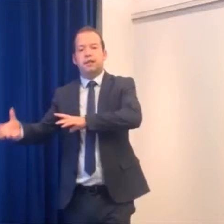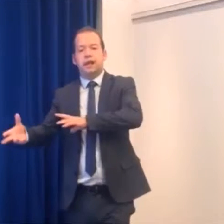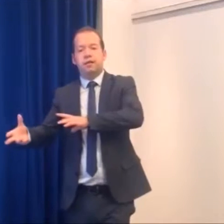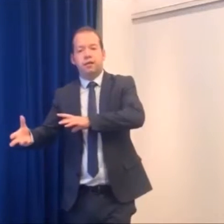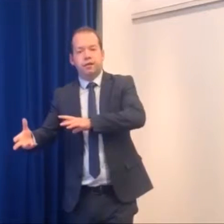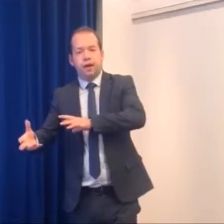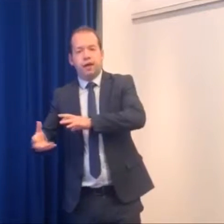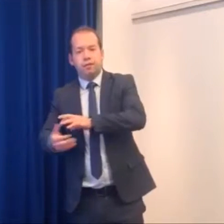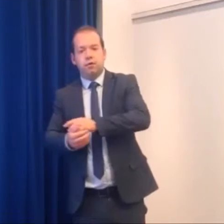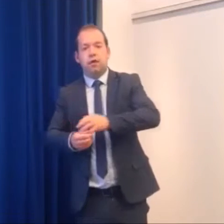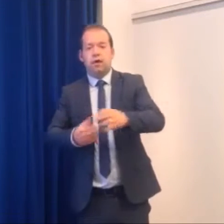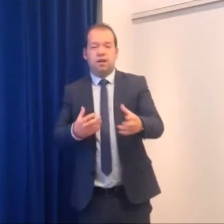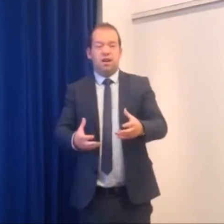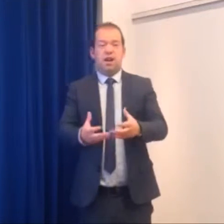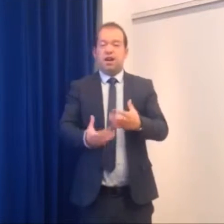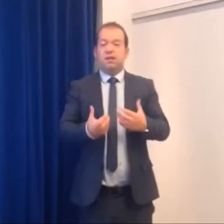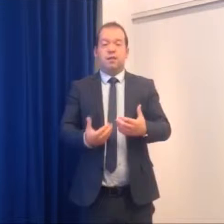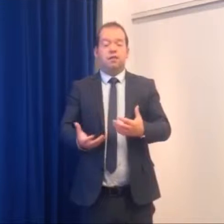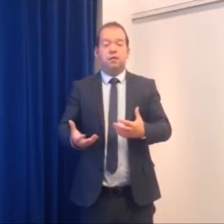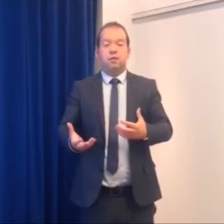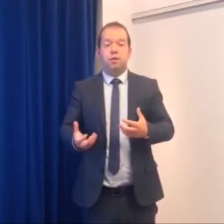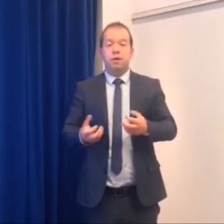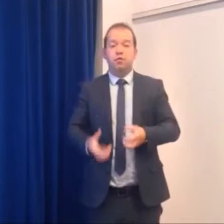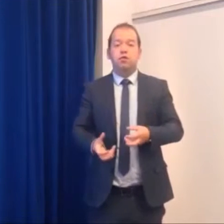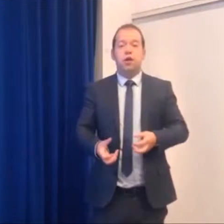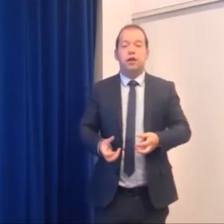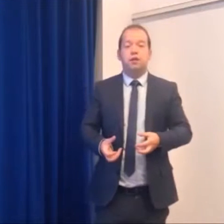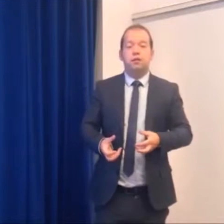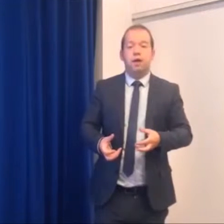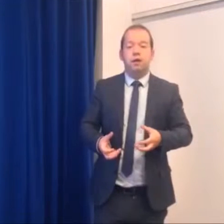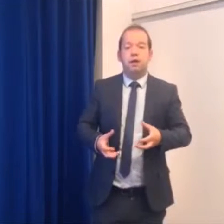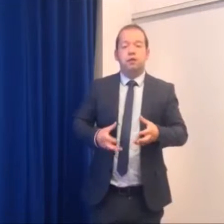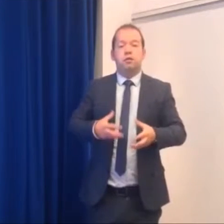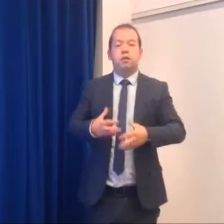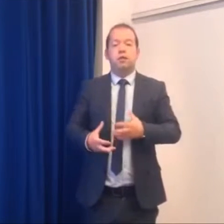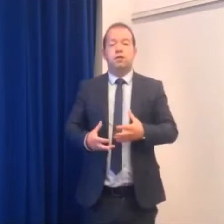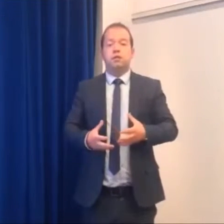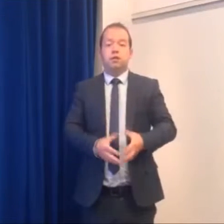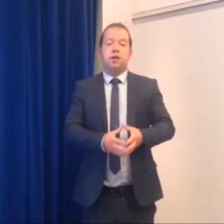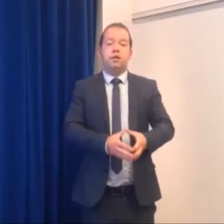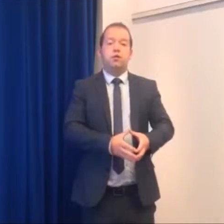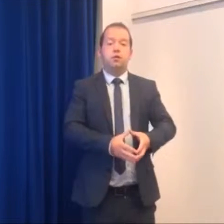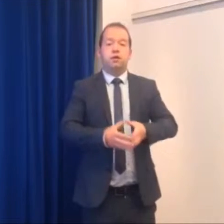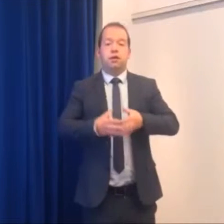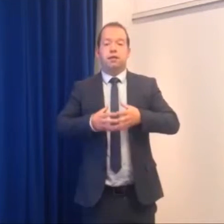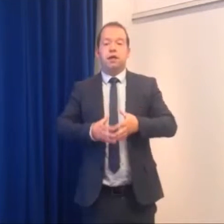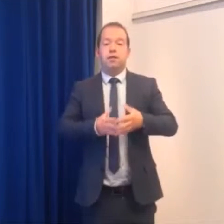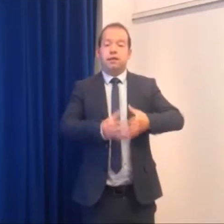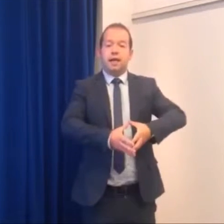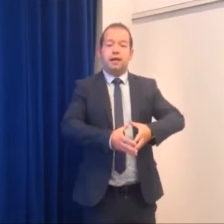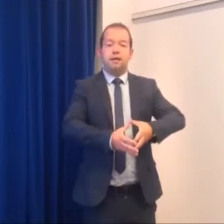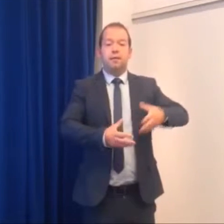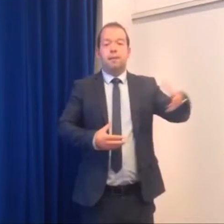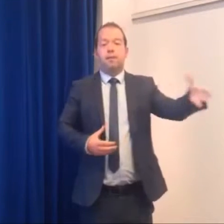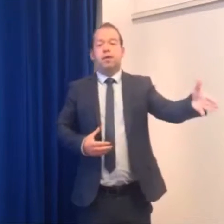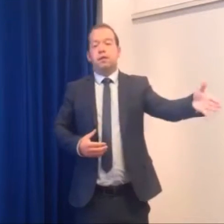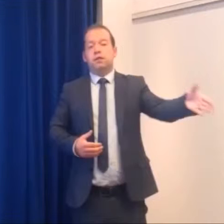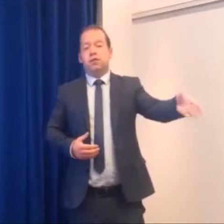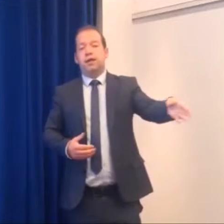day and so especially for somebody new training as well you know the COD is a great tool to tell you exactly what you need to train